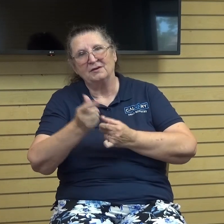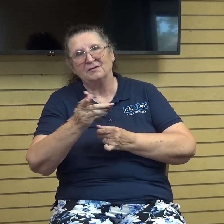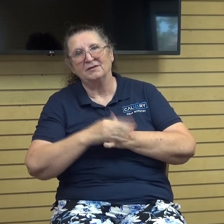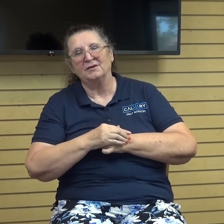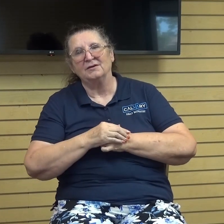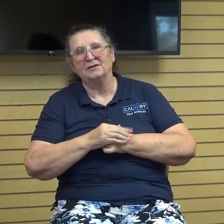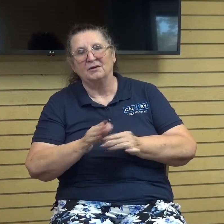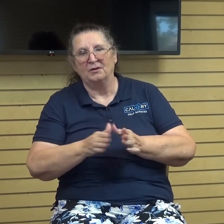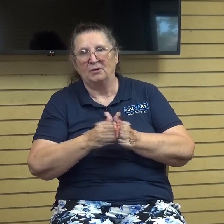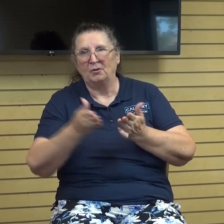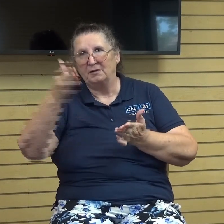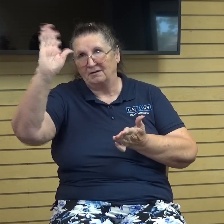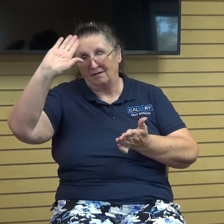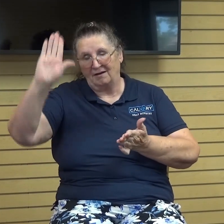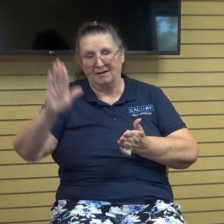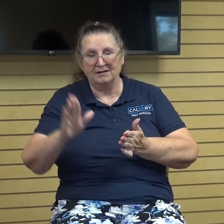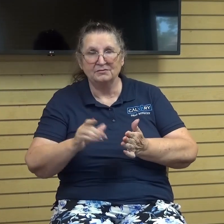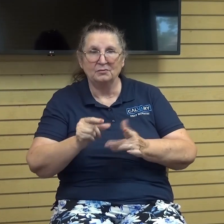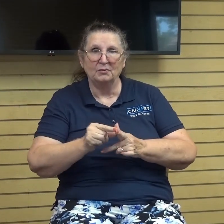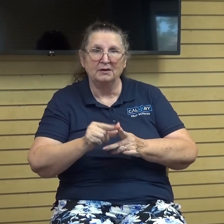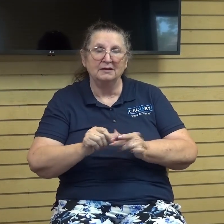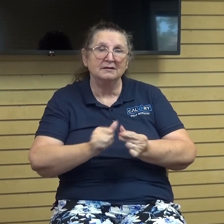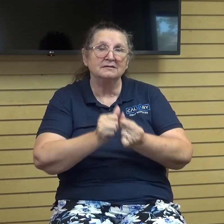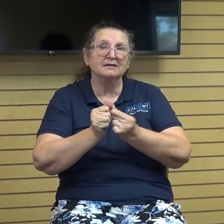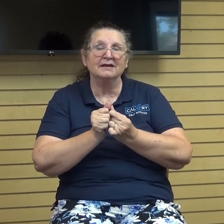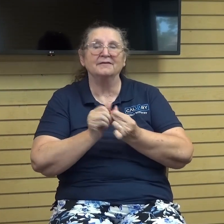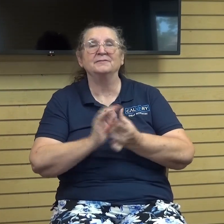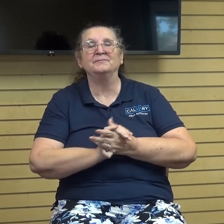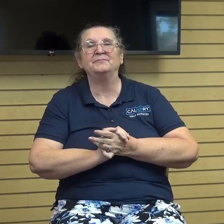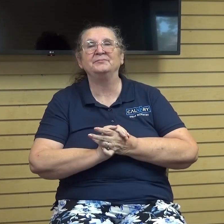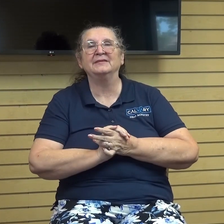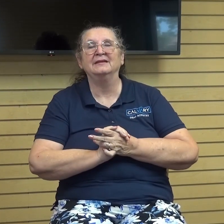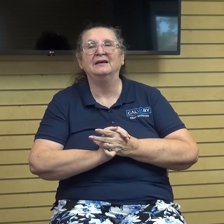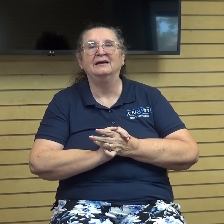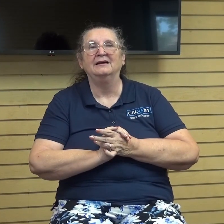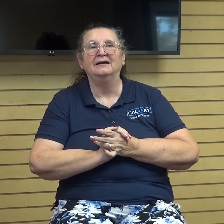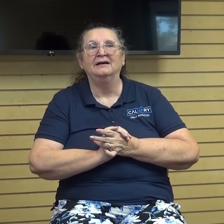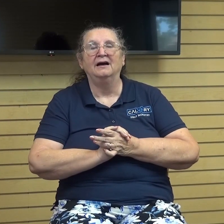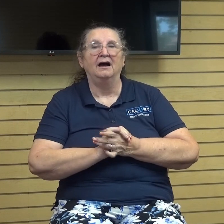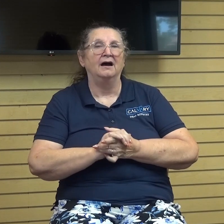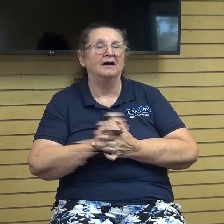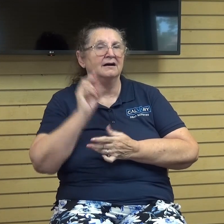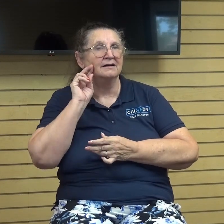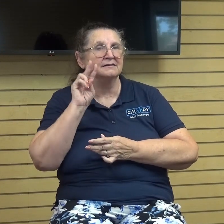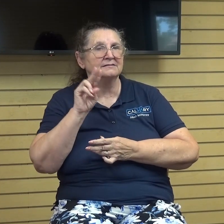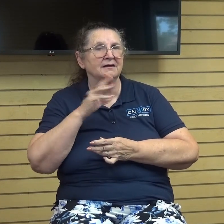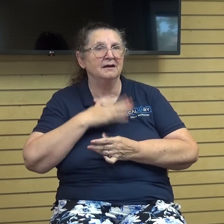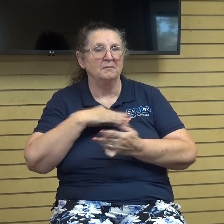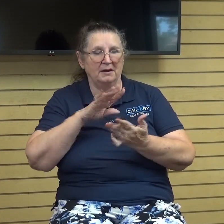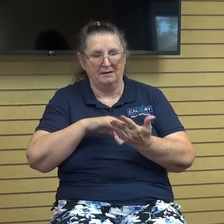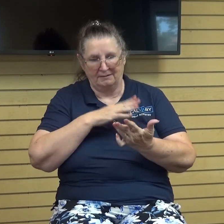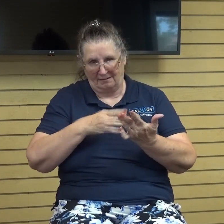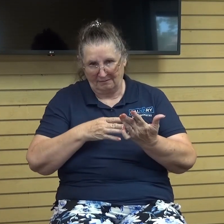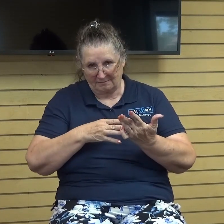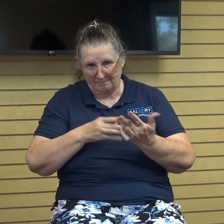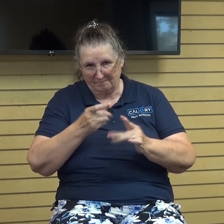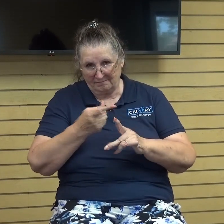we open up god's word together uh well i saw in my calendar this month a jewish